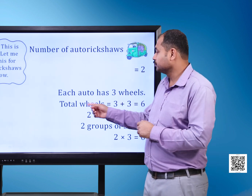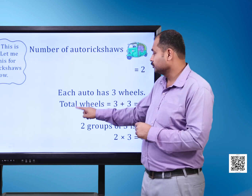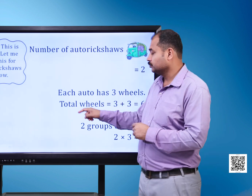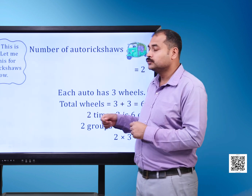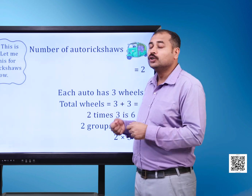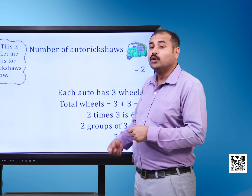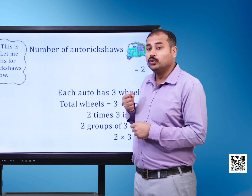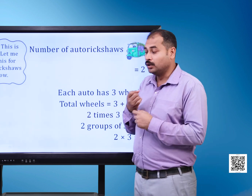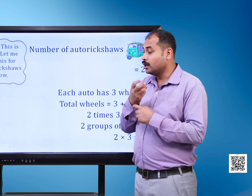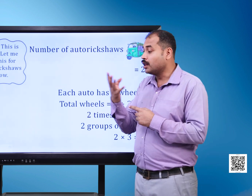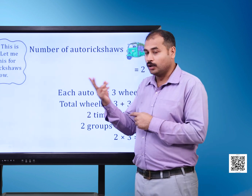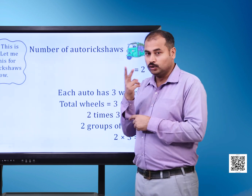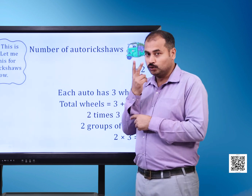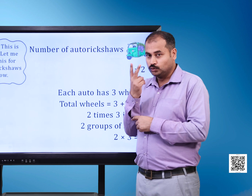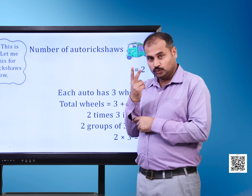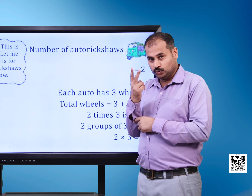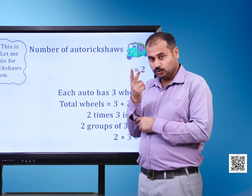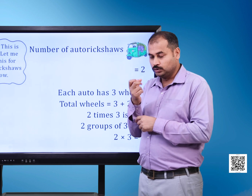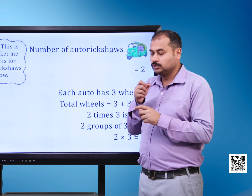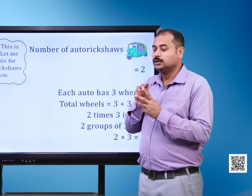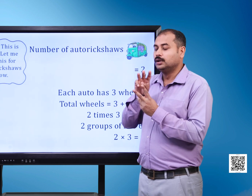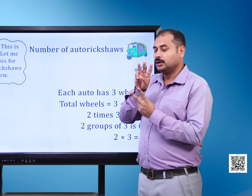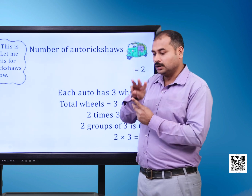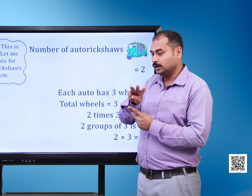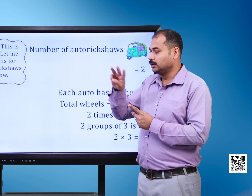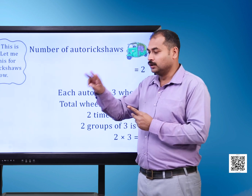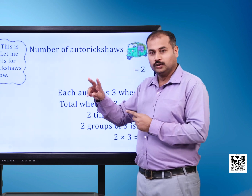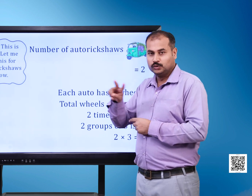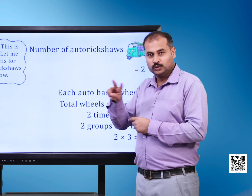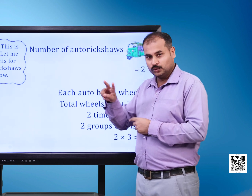Total wheels is equal to 3 plus 3 is equal to 6.